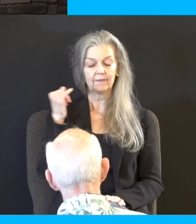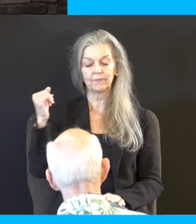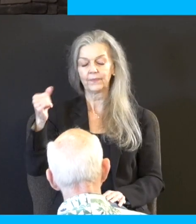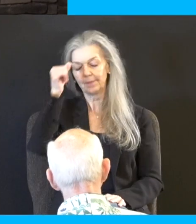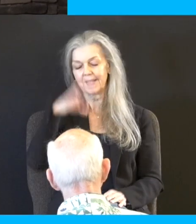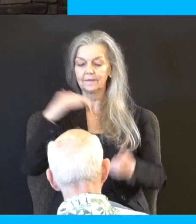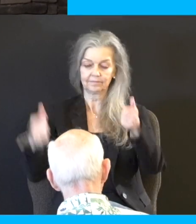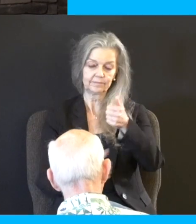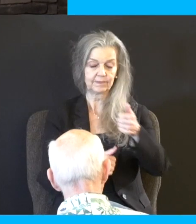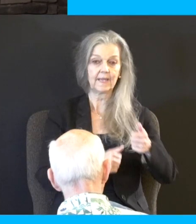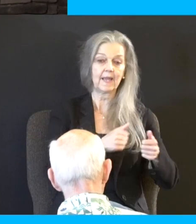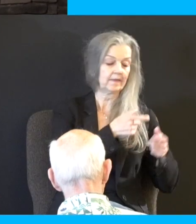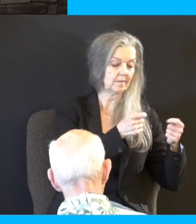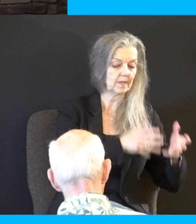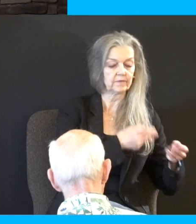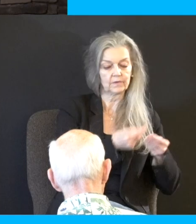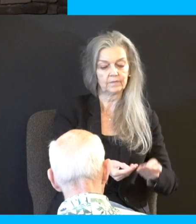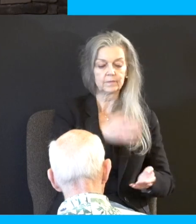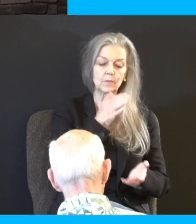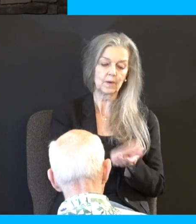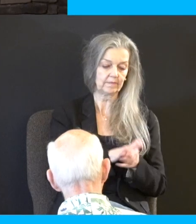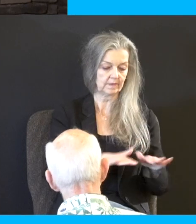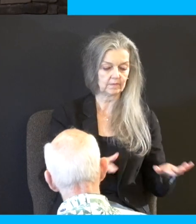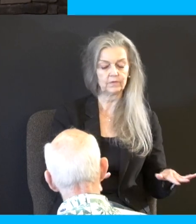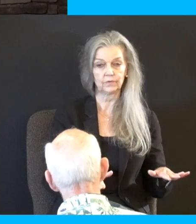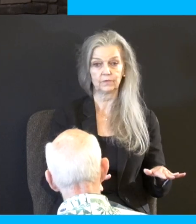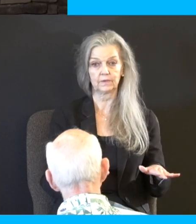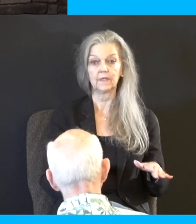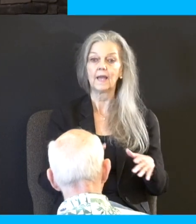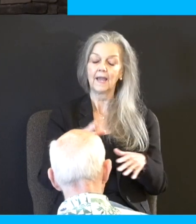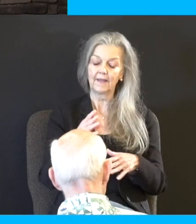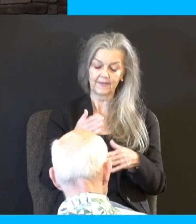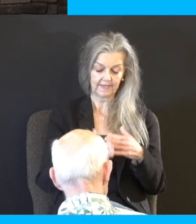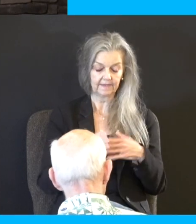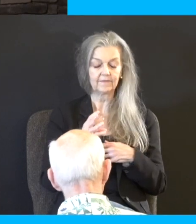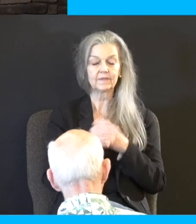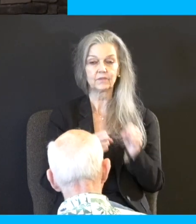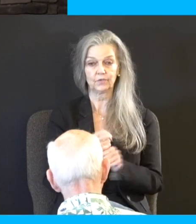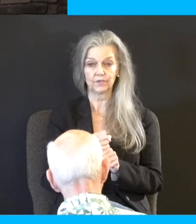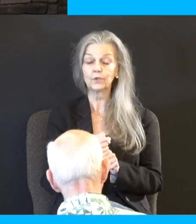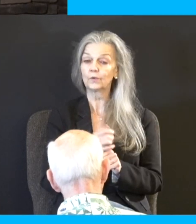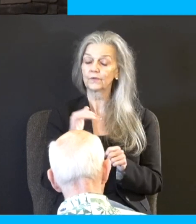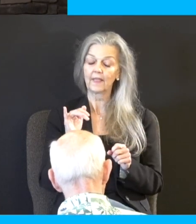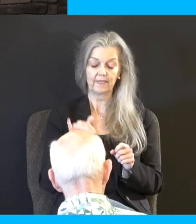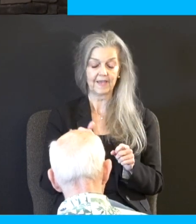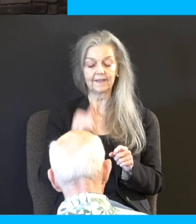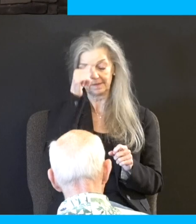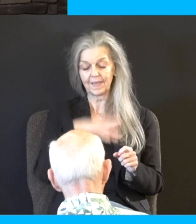her children shall be her masters, and he shall go out by himself. Many commentators agree that in the year of Jubilee they would also be released,